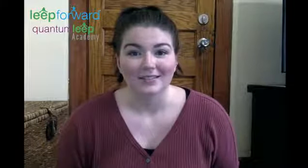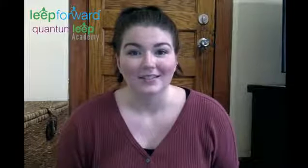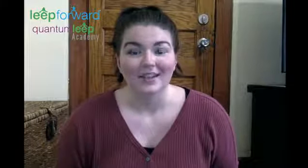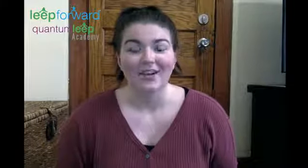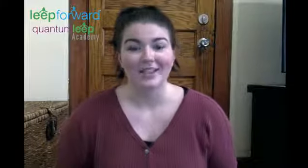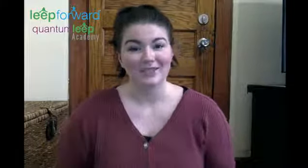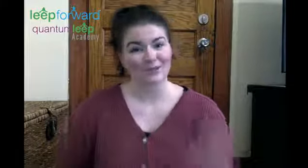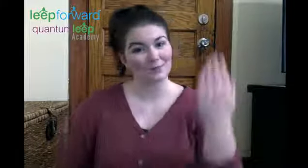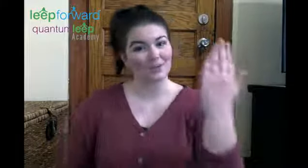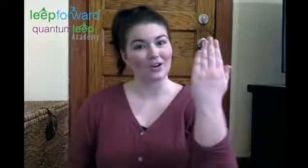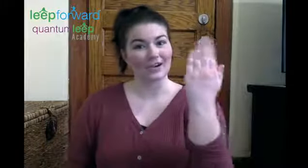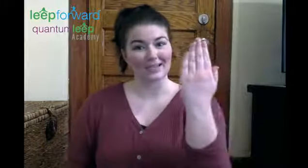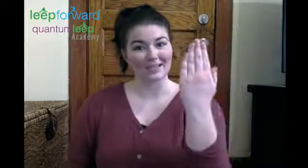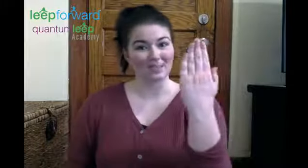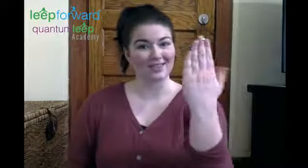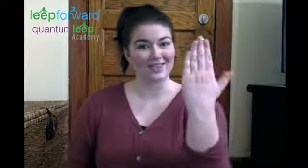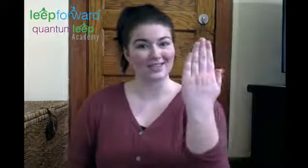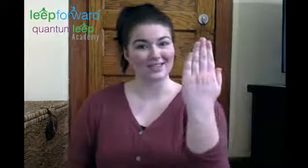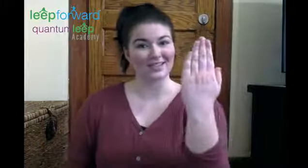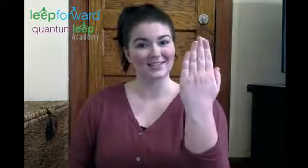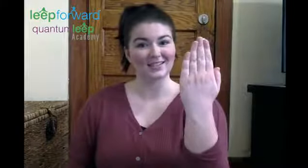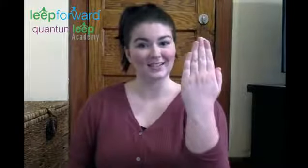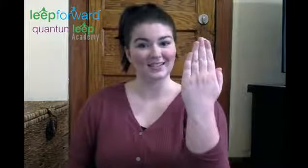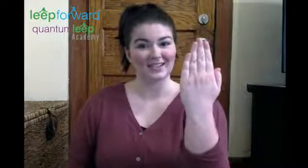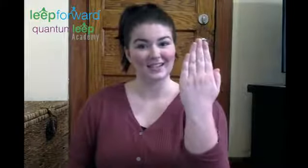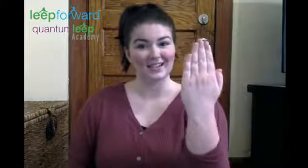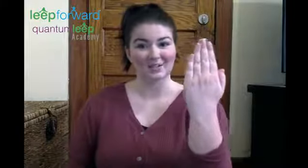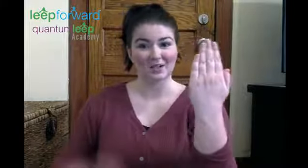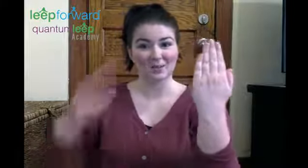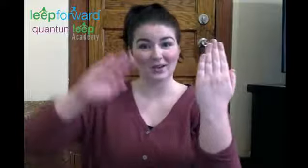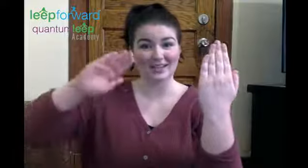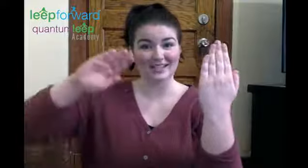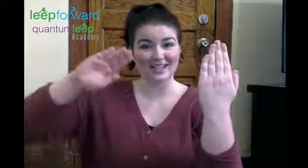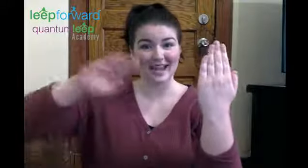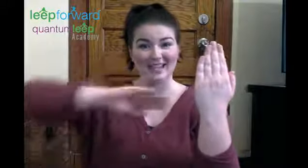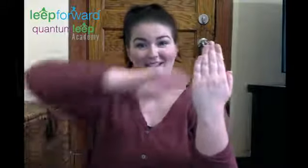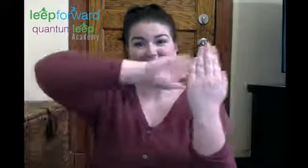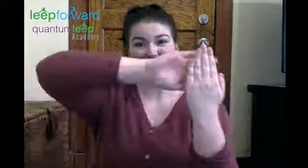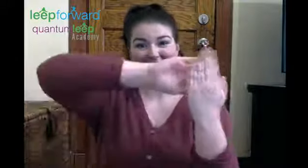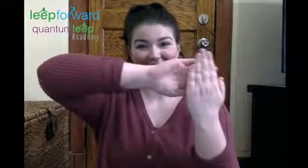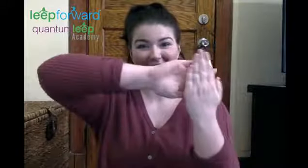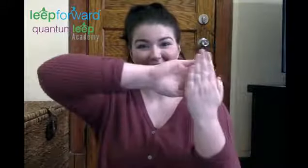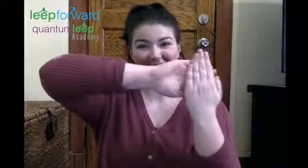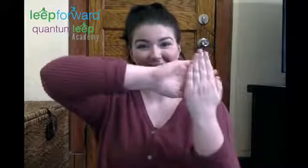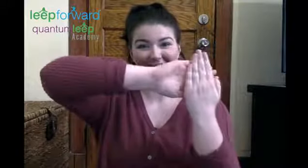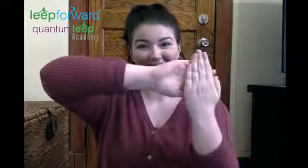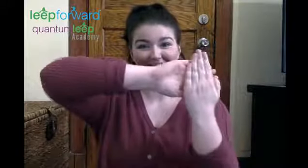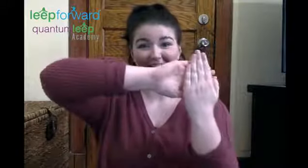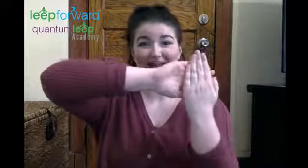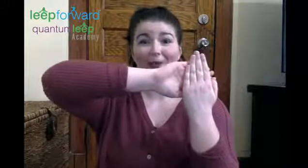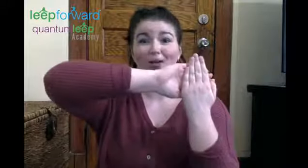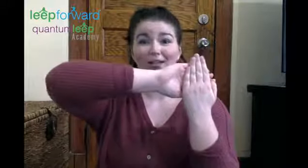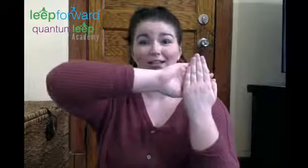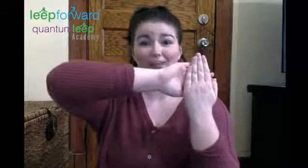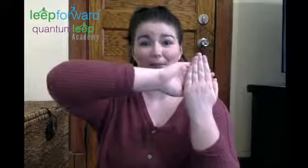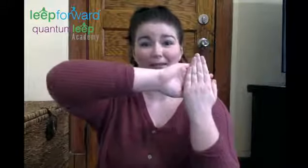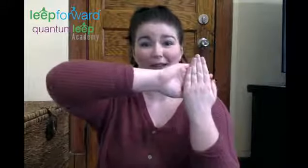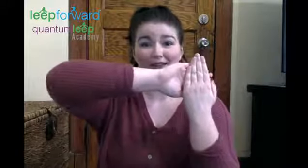All right, so we're going to bring our hand up like this. And we're going to bring this hand, put it here. And now we're going to dip them down like